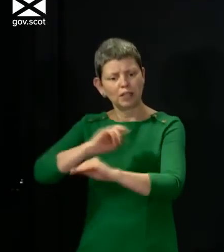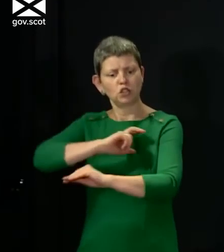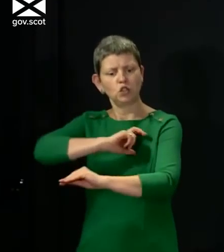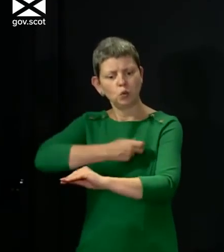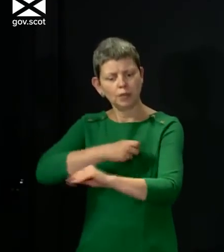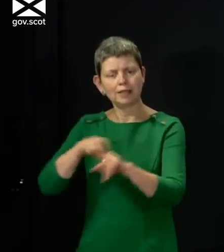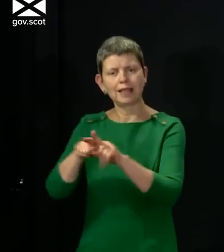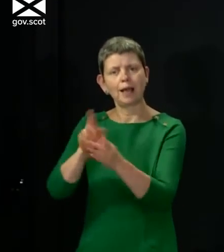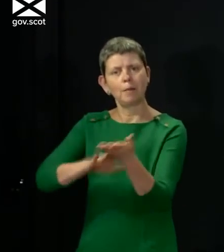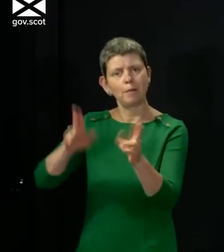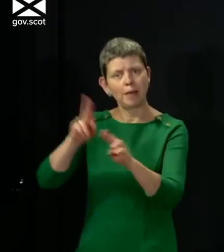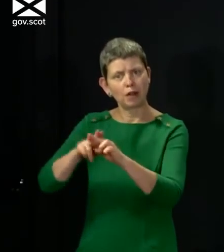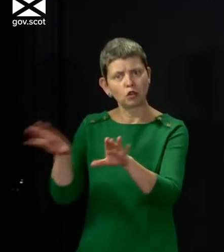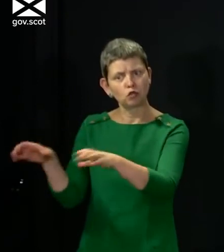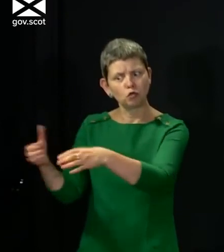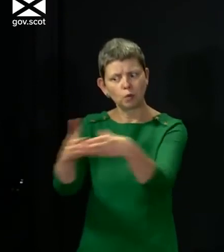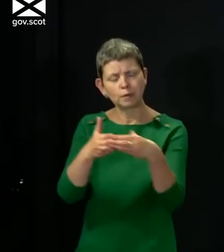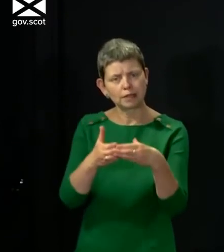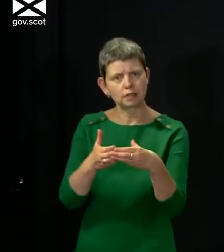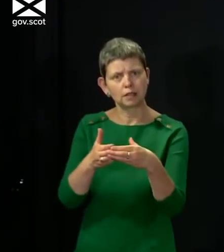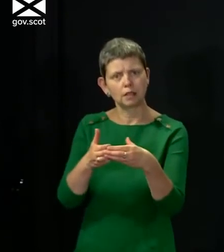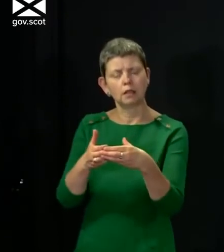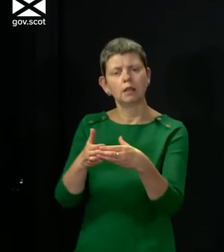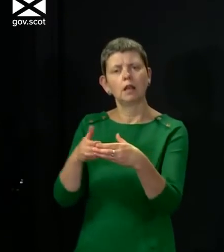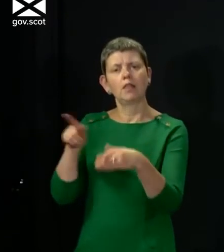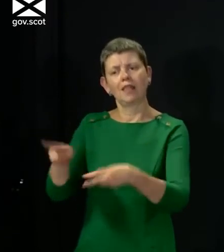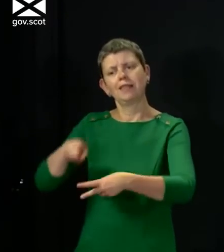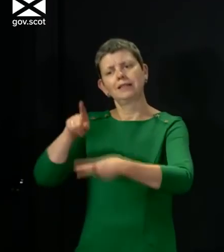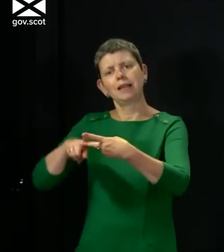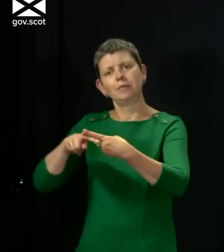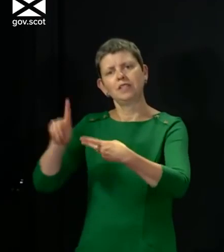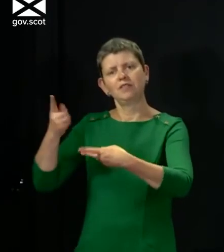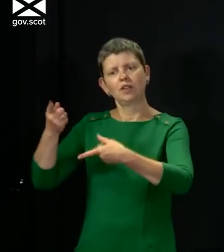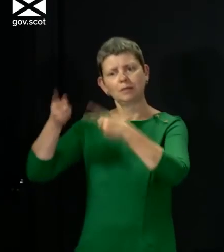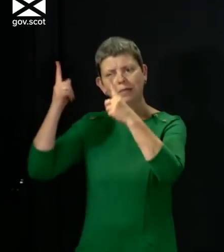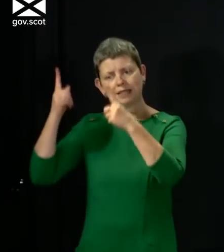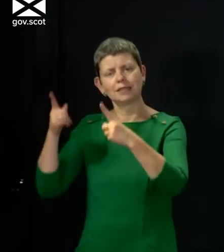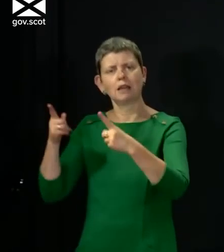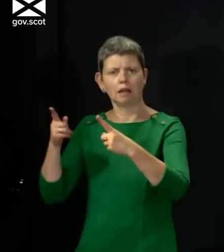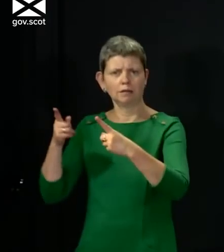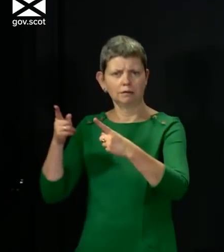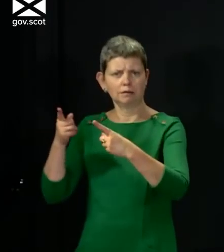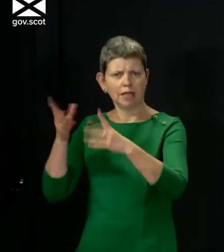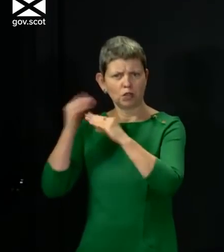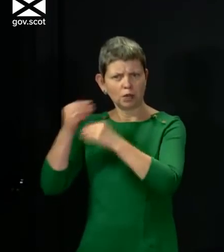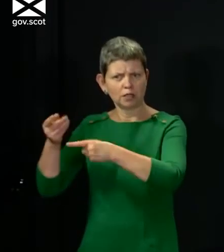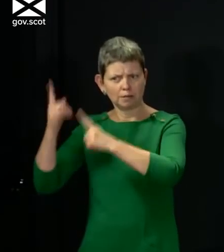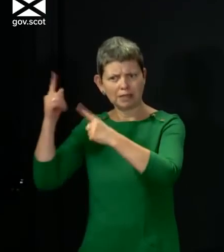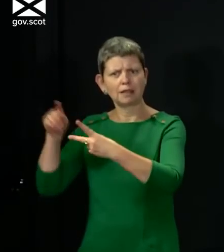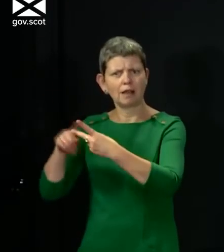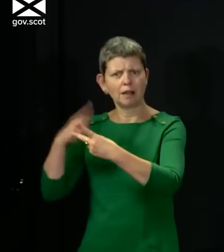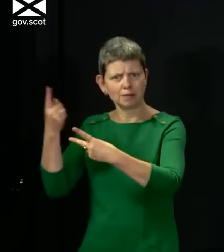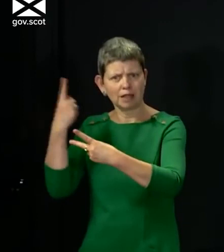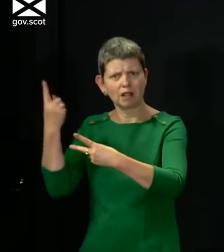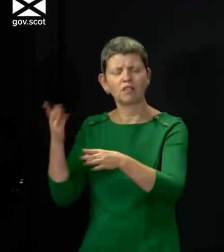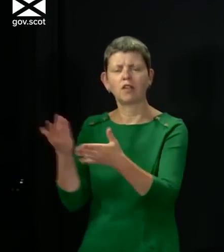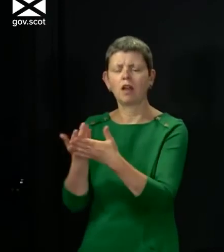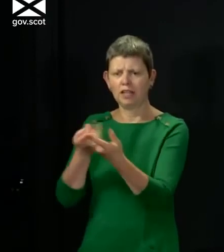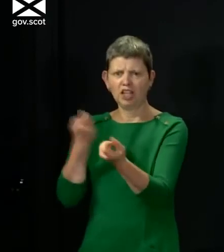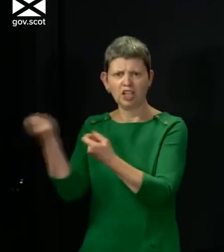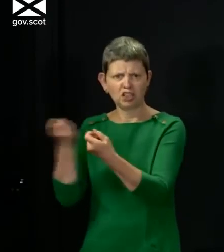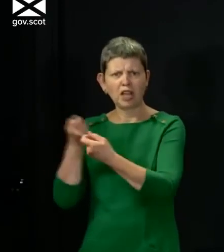groups in the education recovery group that the Deputy First Minister Education Secretary chairs. And so all of these issues are